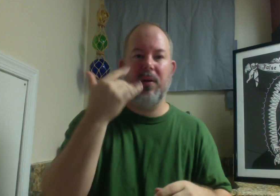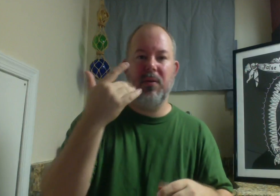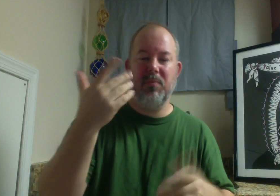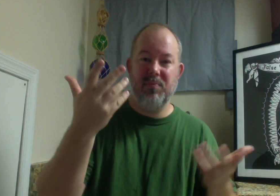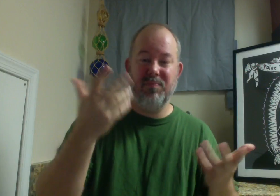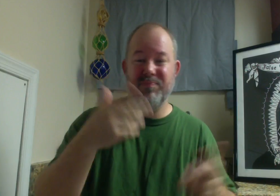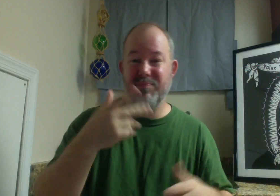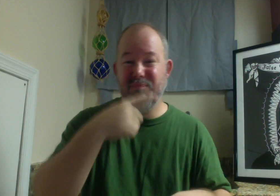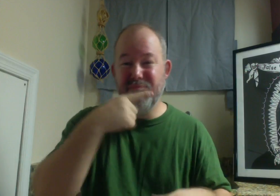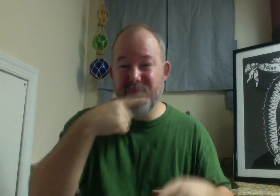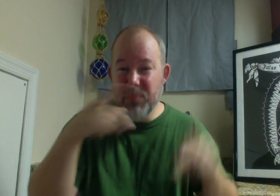When I I'm going to cookie.